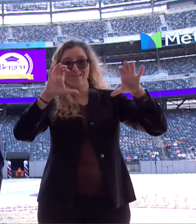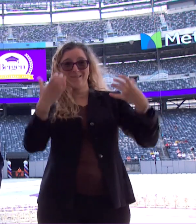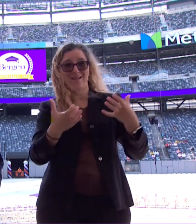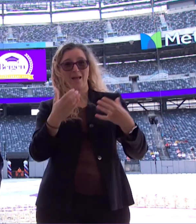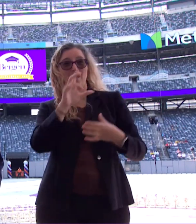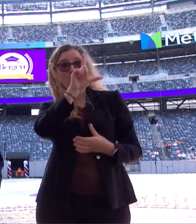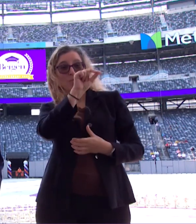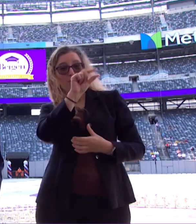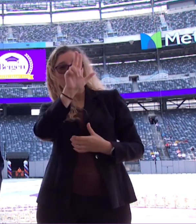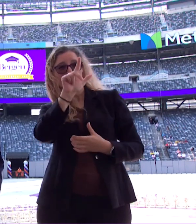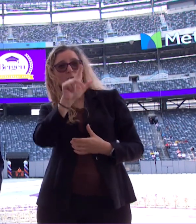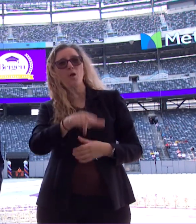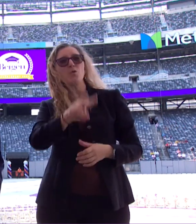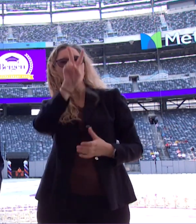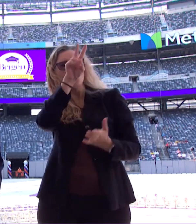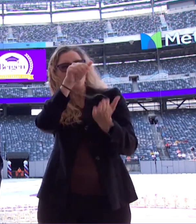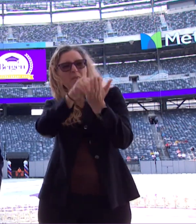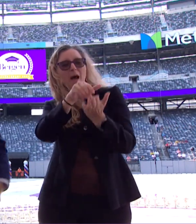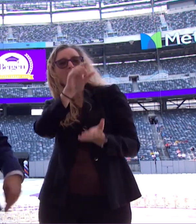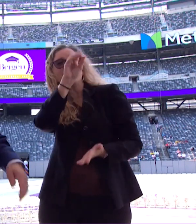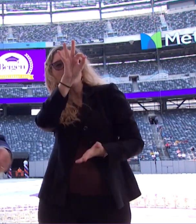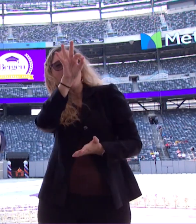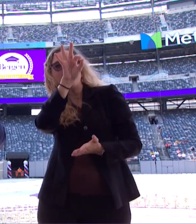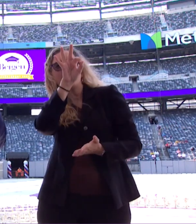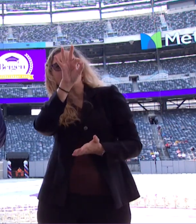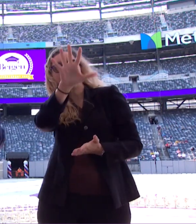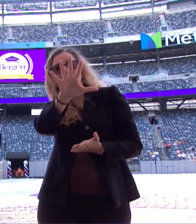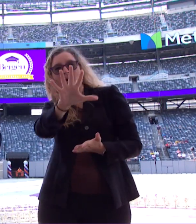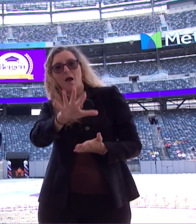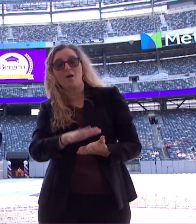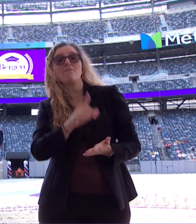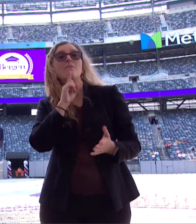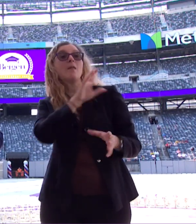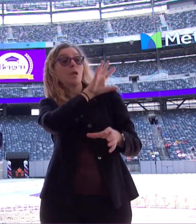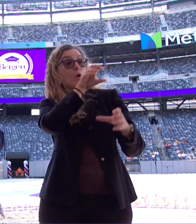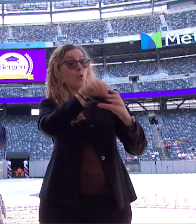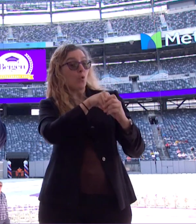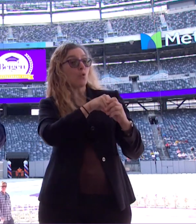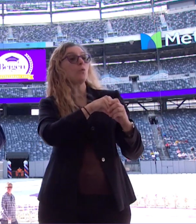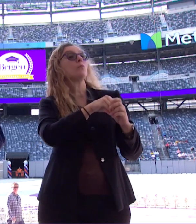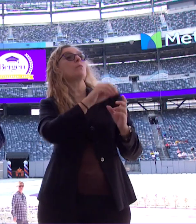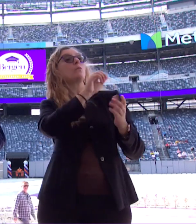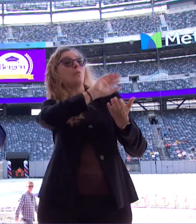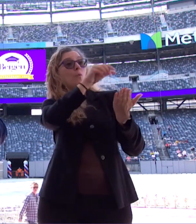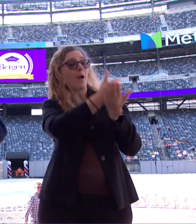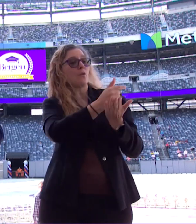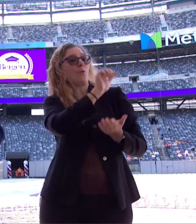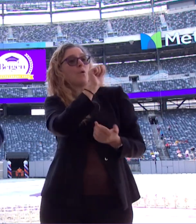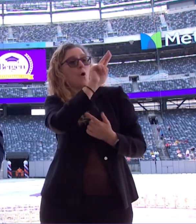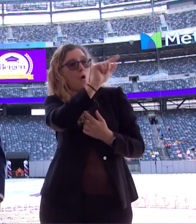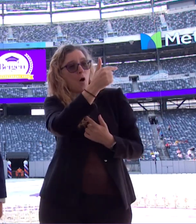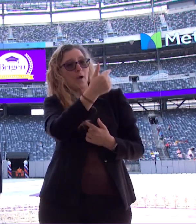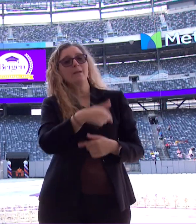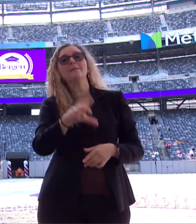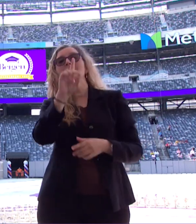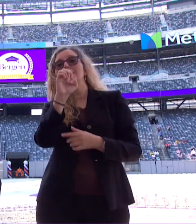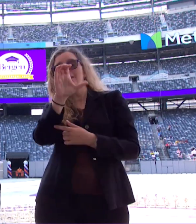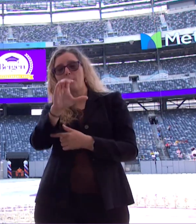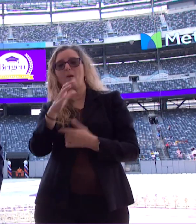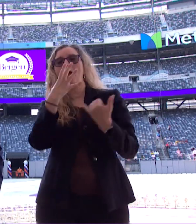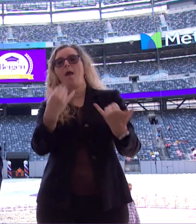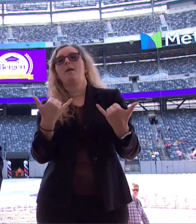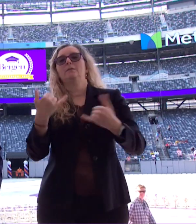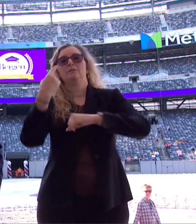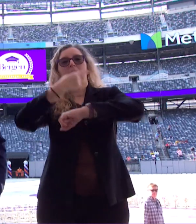there's 2,095 in all, which includes students that graduated in August and December, and, of course, those that are graduating